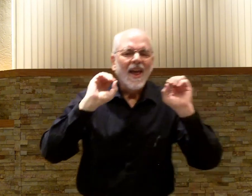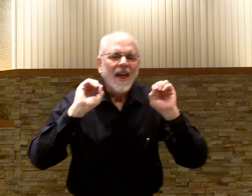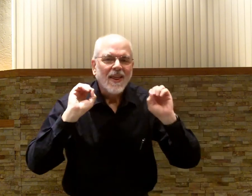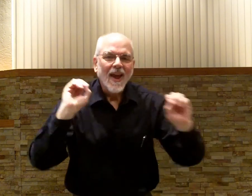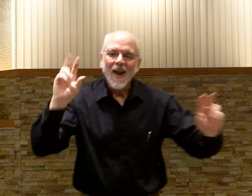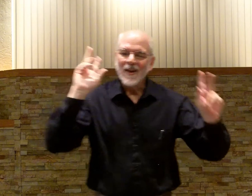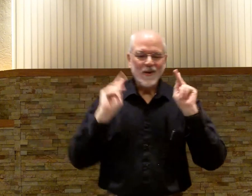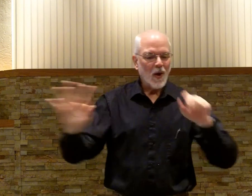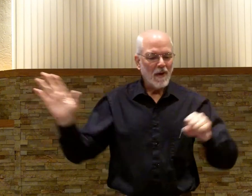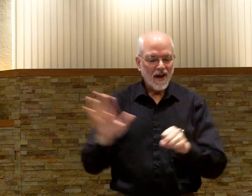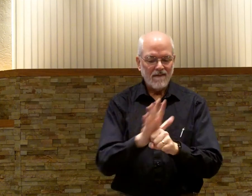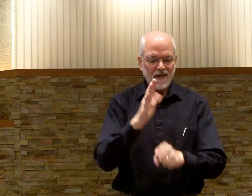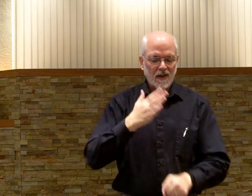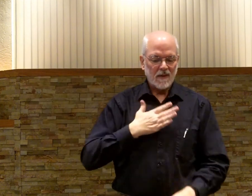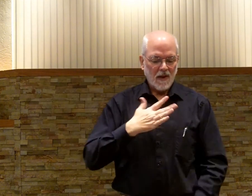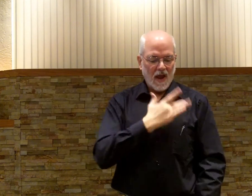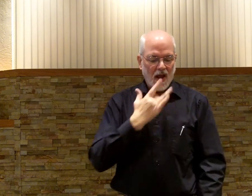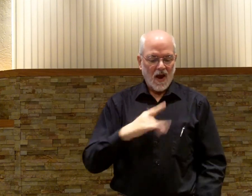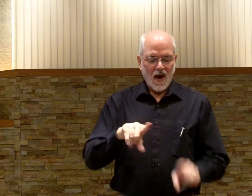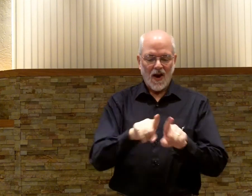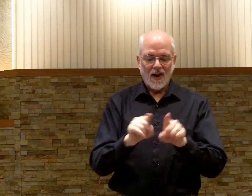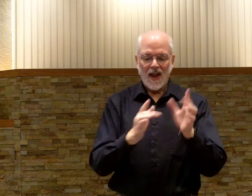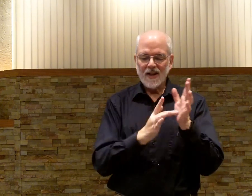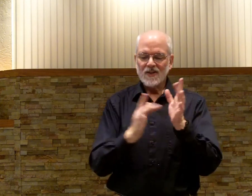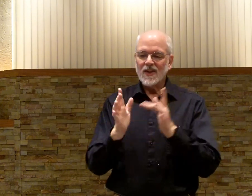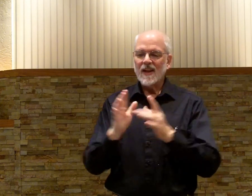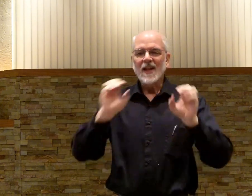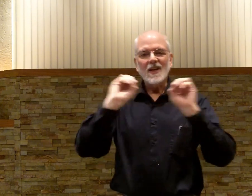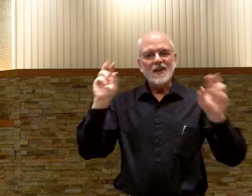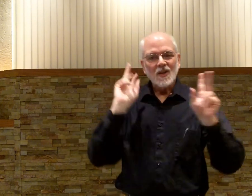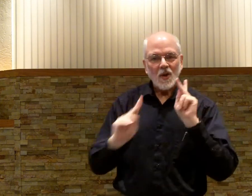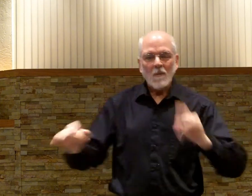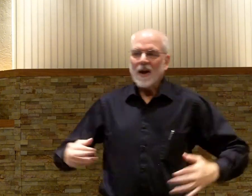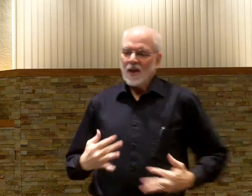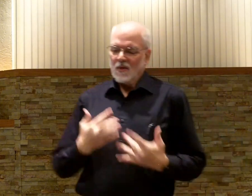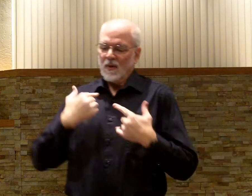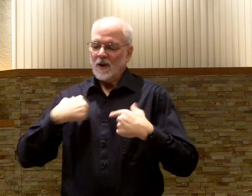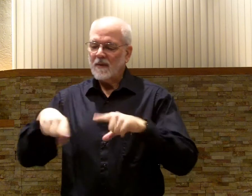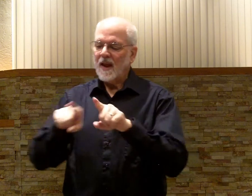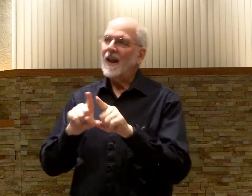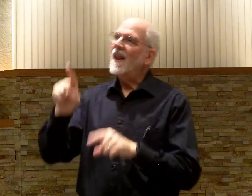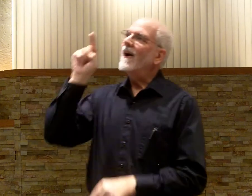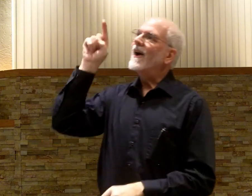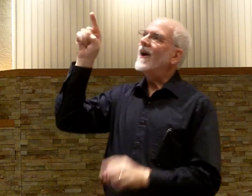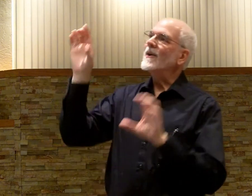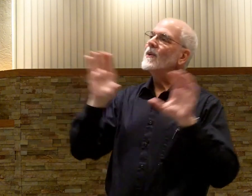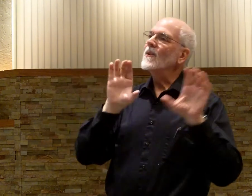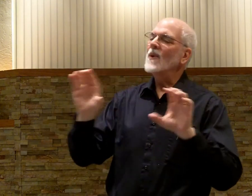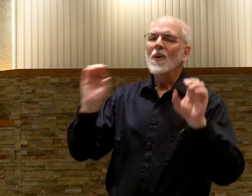That nobody fills my heart like Jesus. Nobody thrills me like you do.